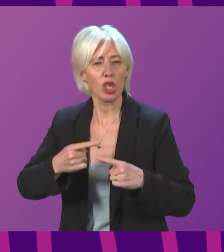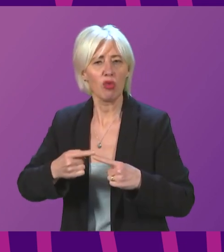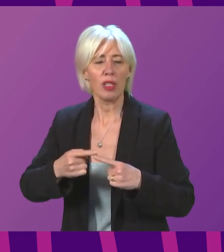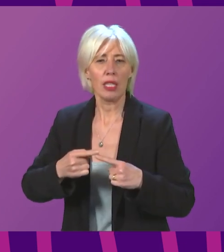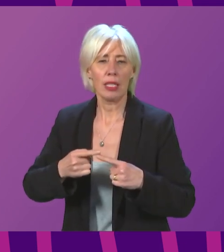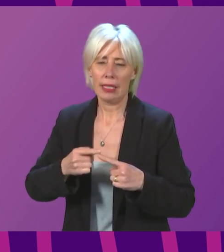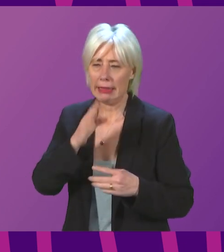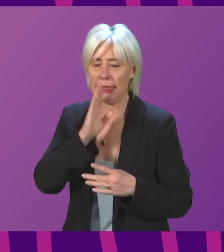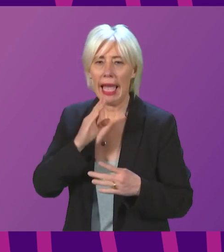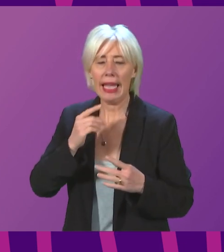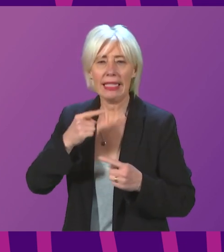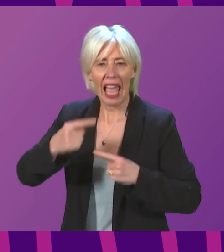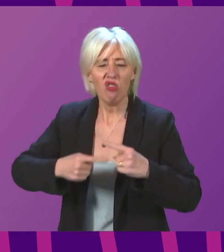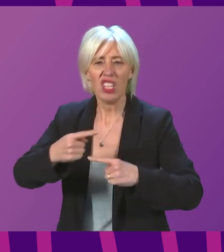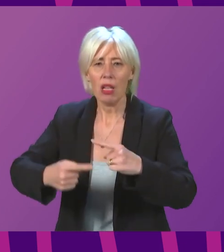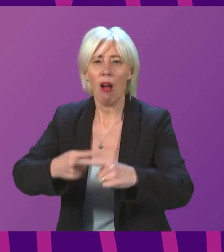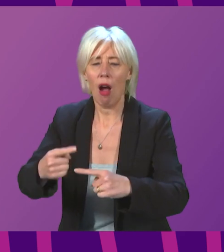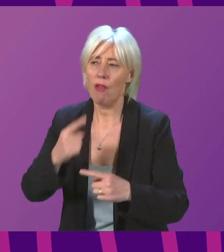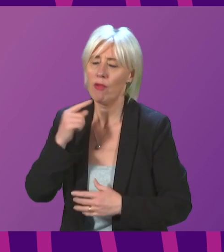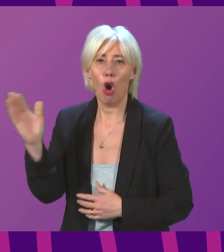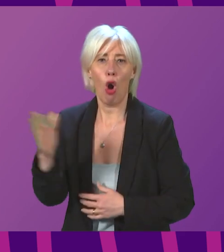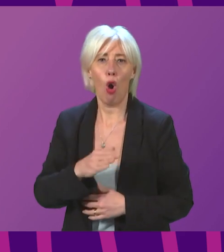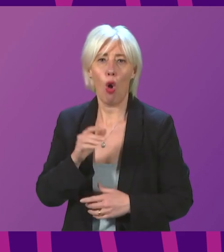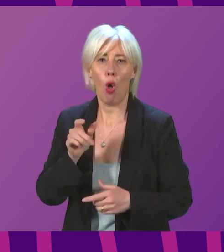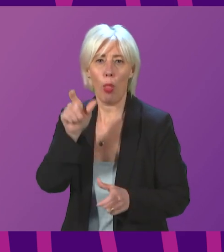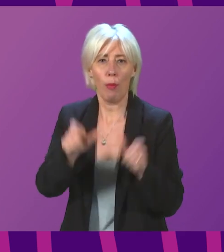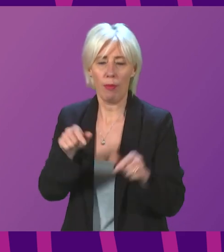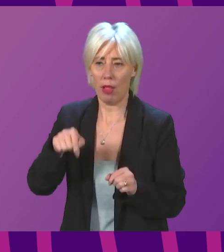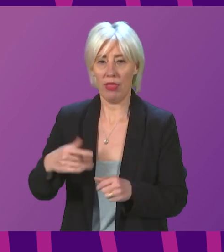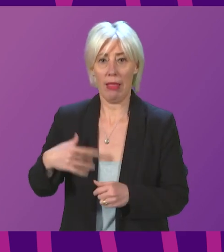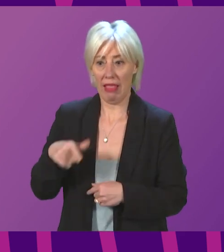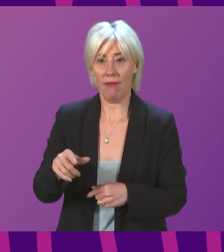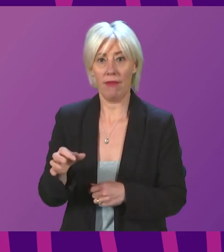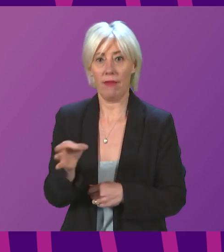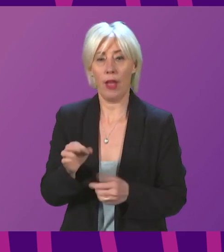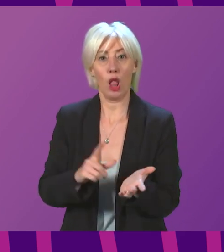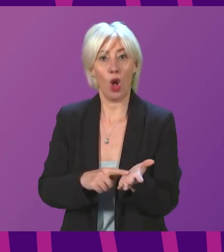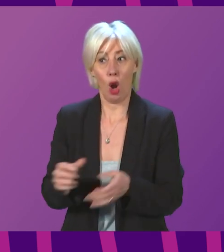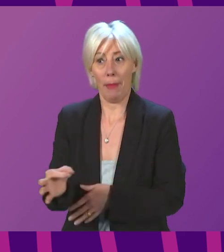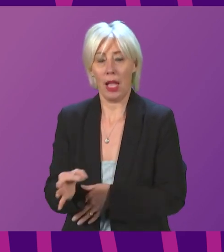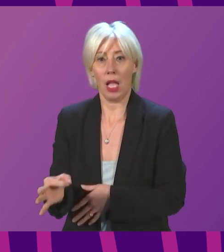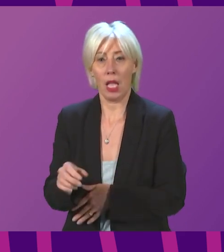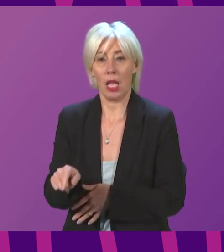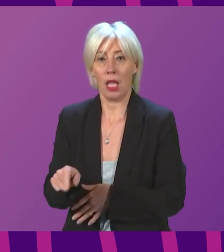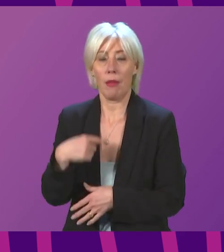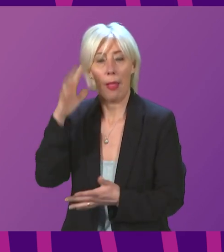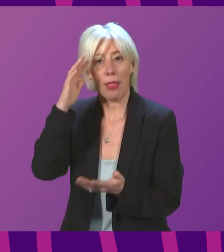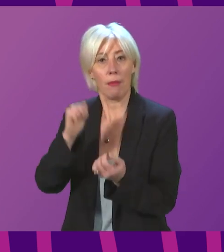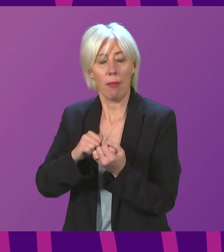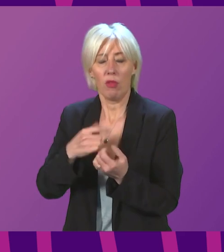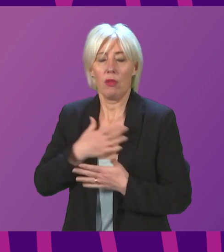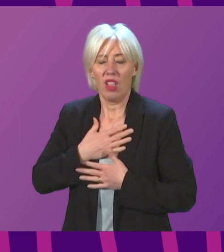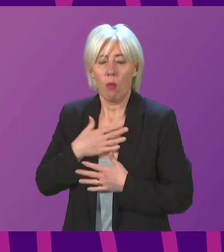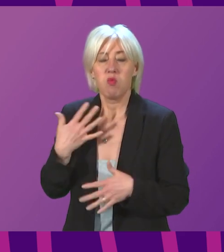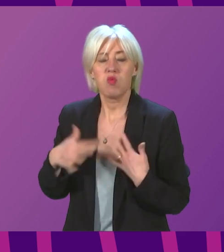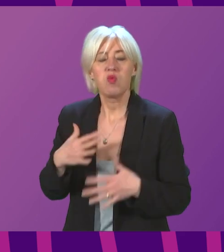moment every year to remember all those in Lockerbie for whom these memories are very painful, for